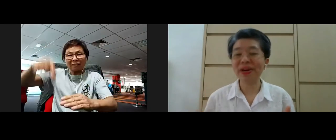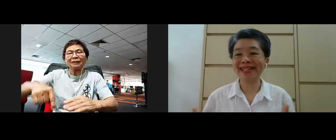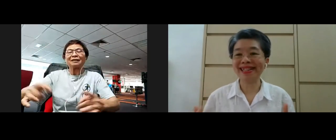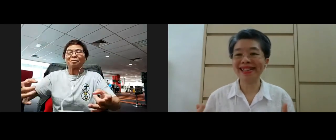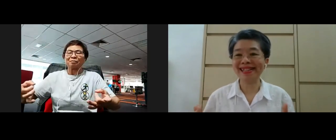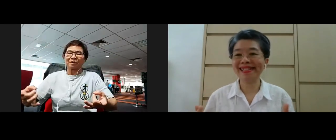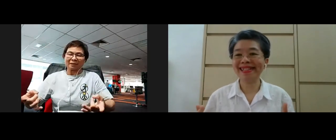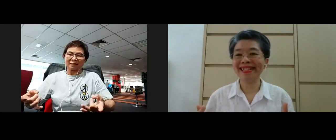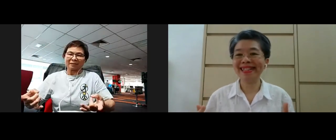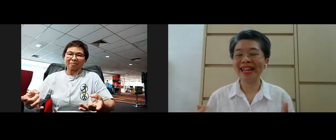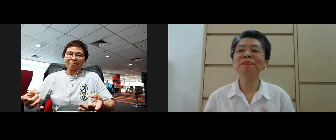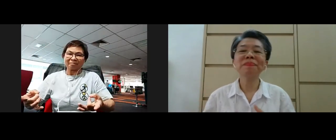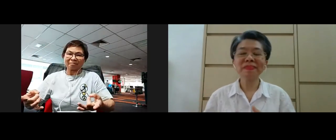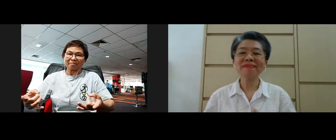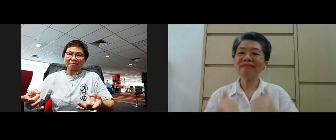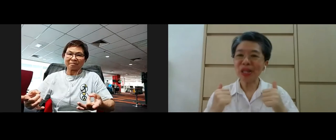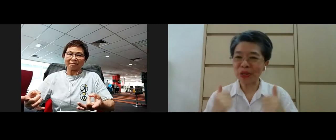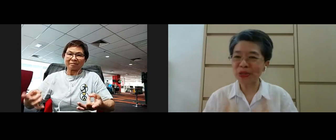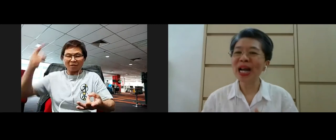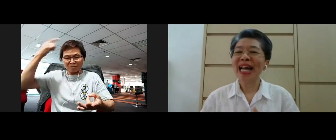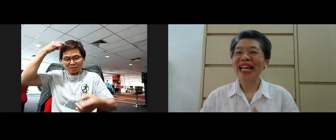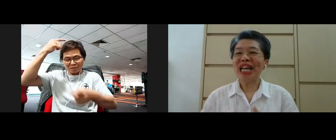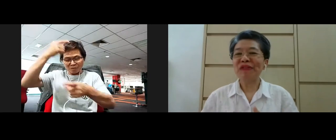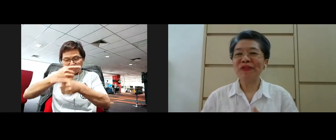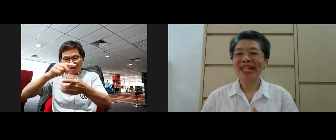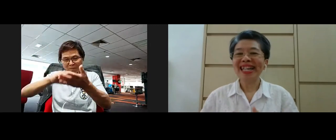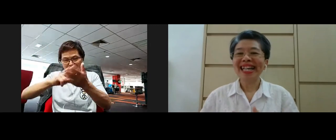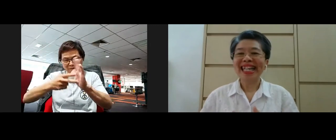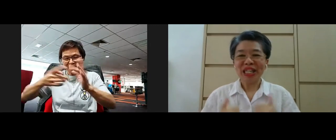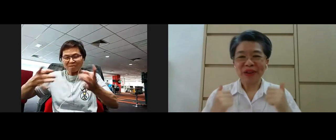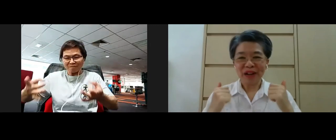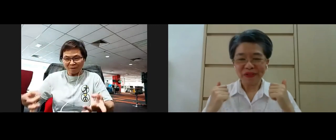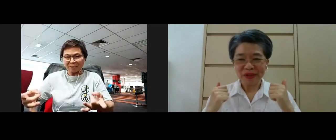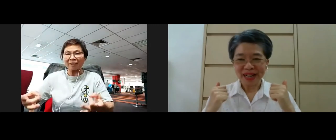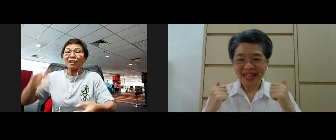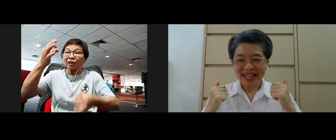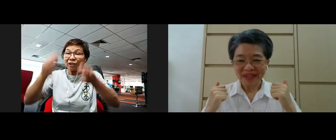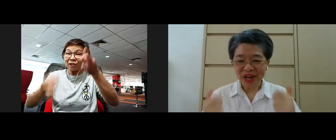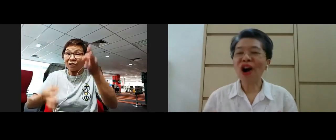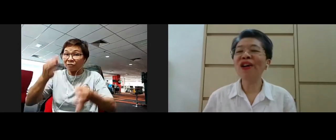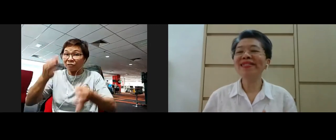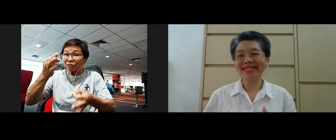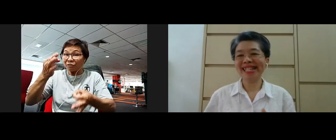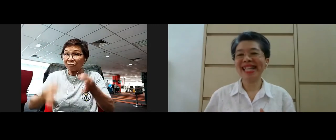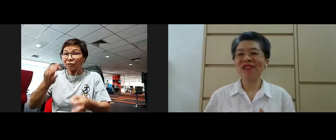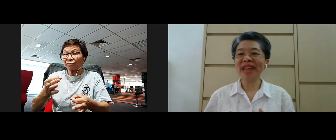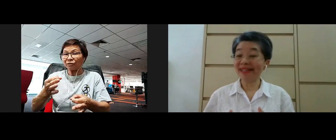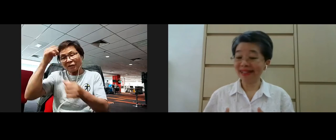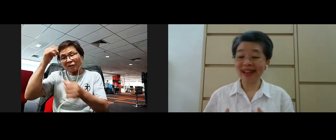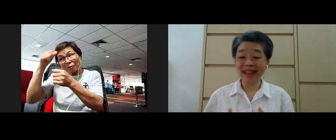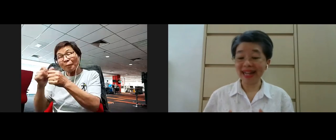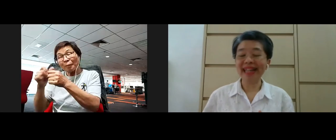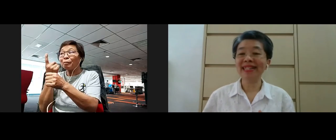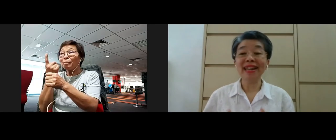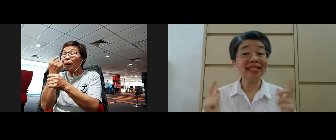practice yeah so if you have recalled just now the